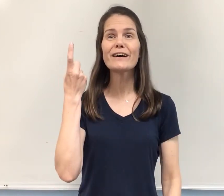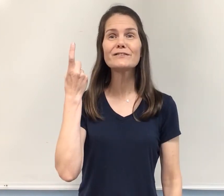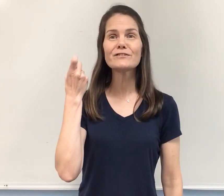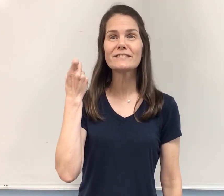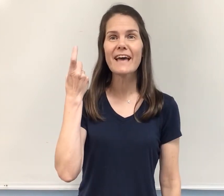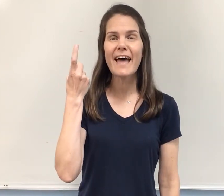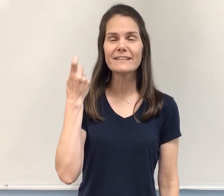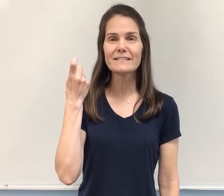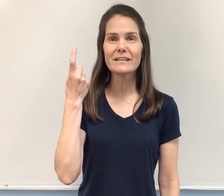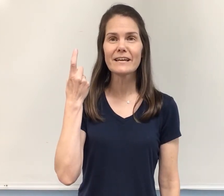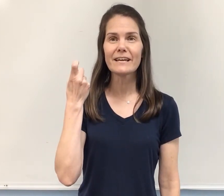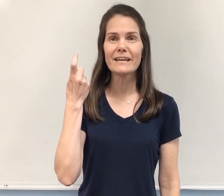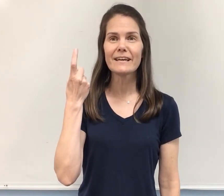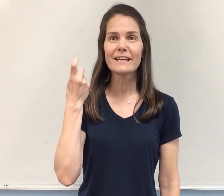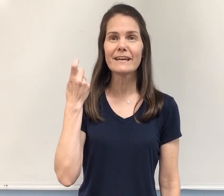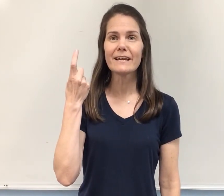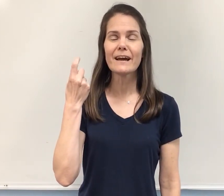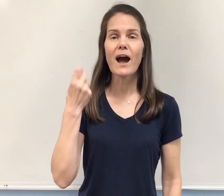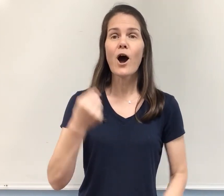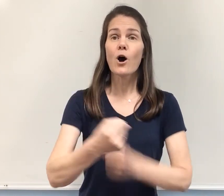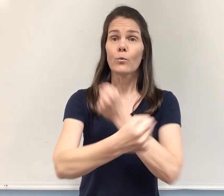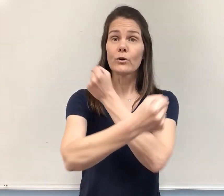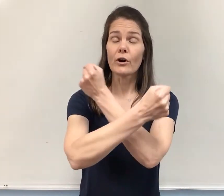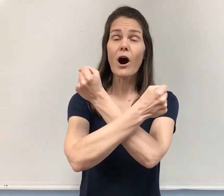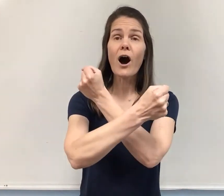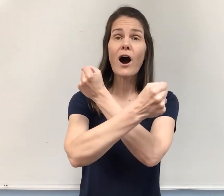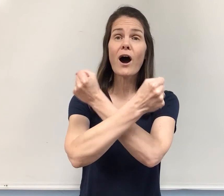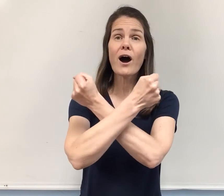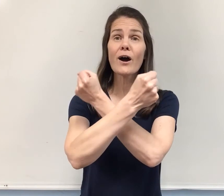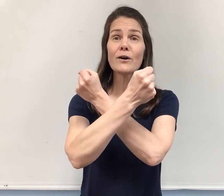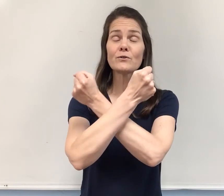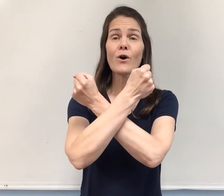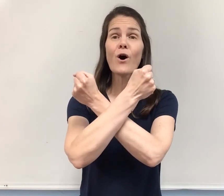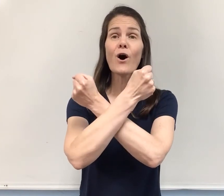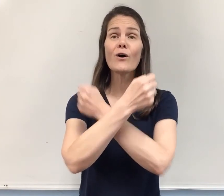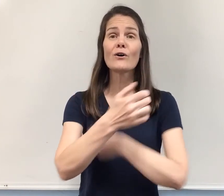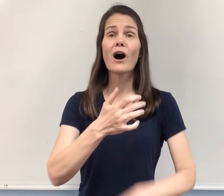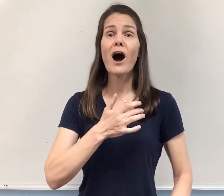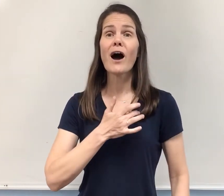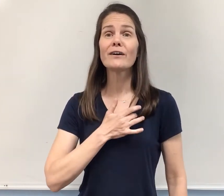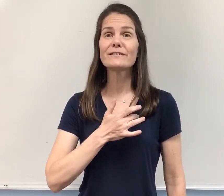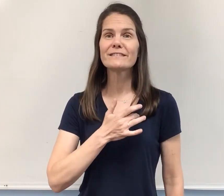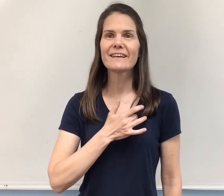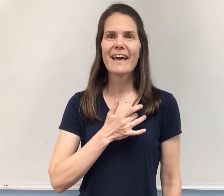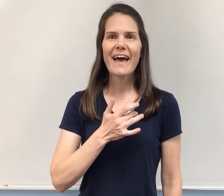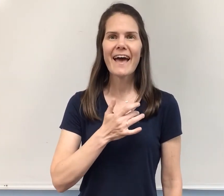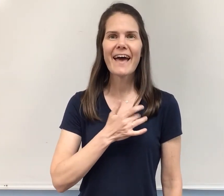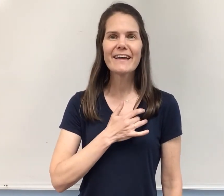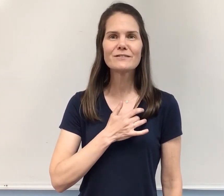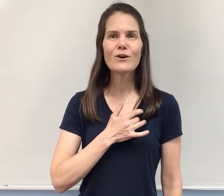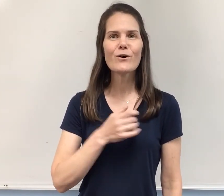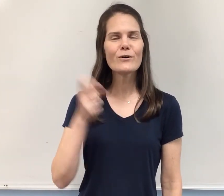understanding, will guard your hearts and your